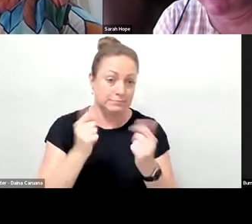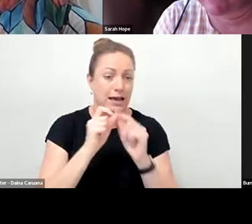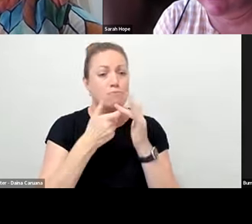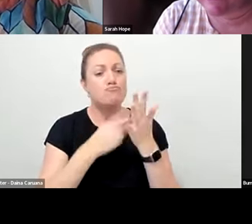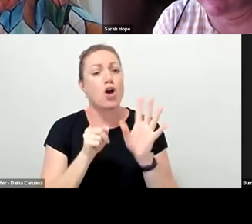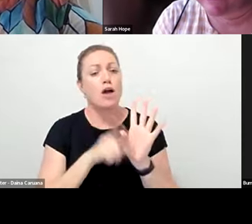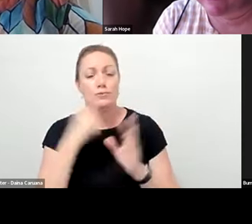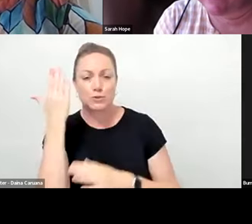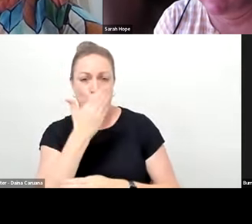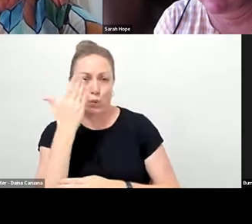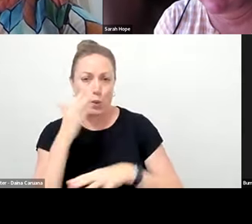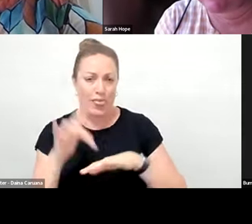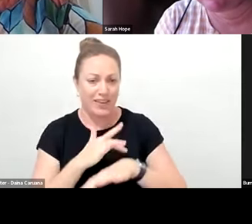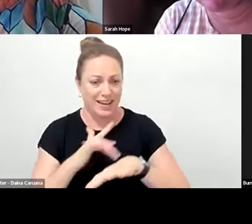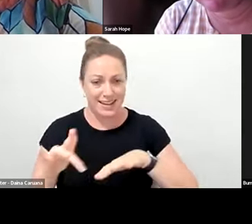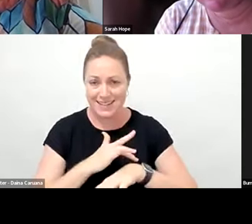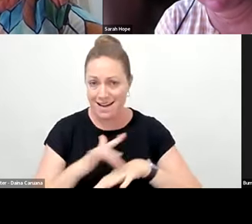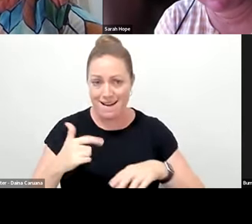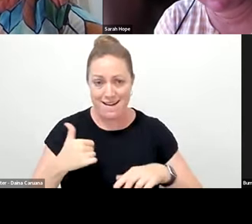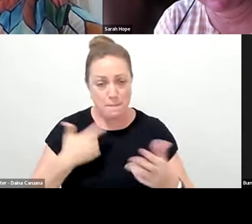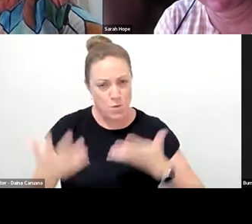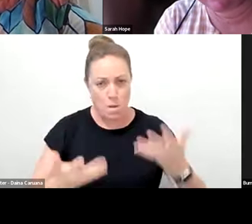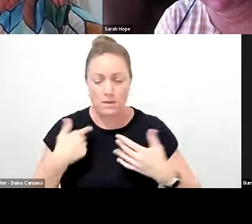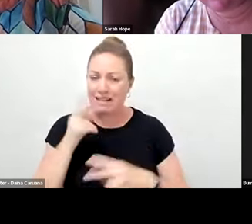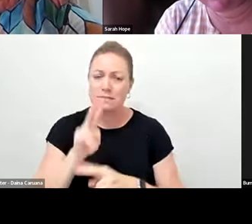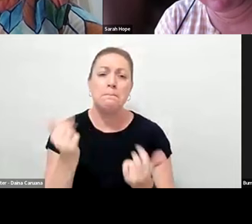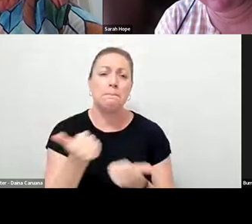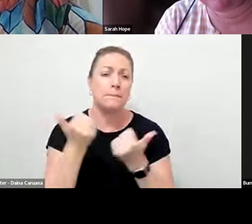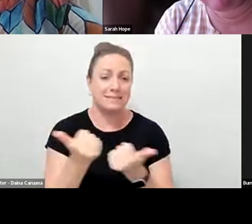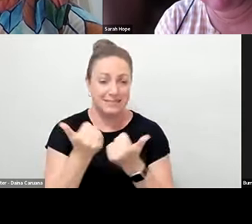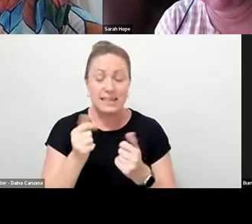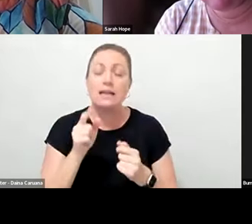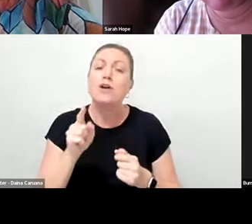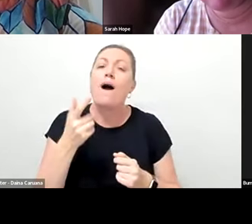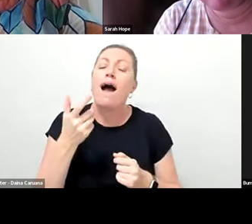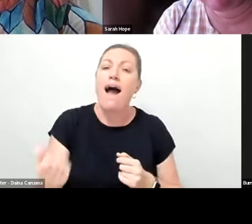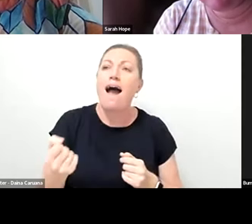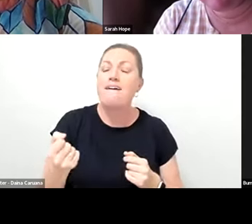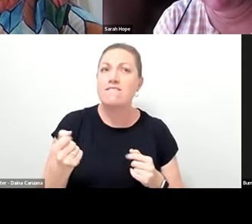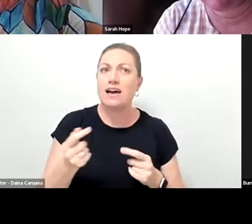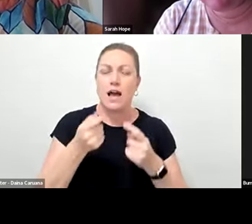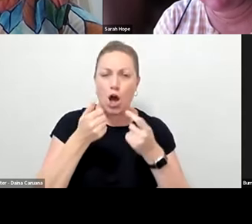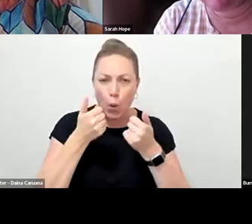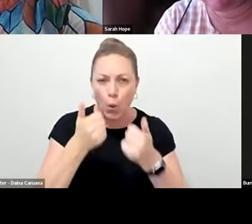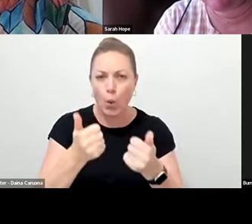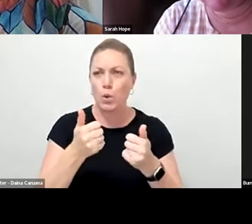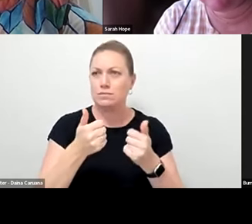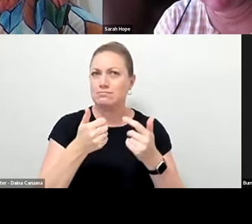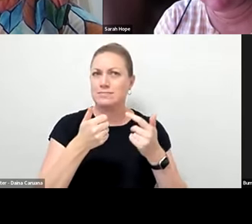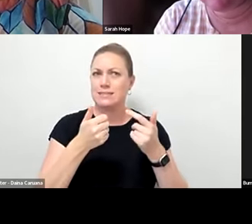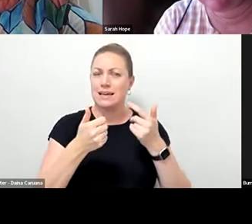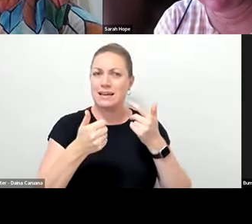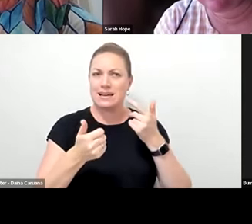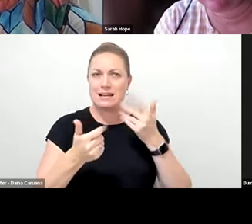theatre performances that the idea of actually having a well-constructed play and story